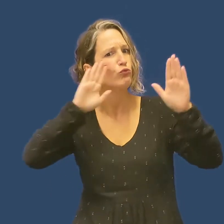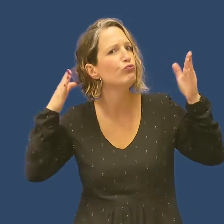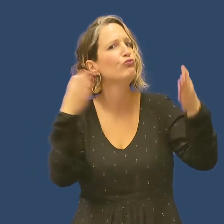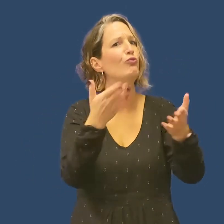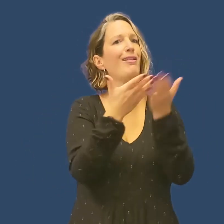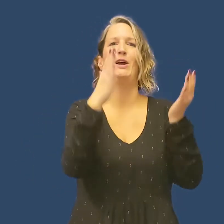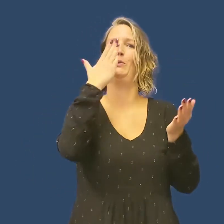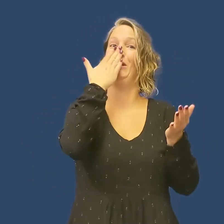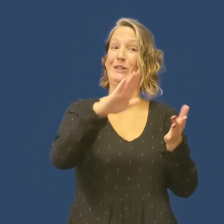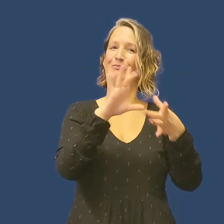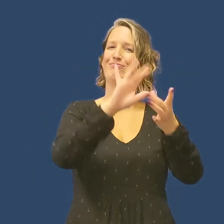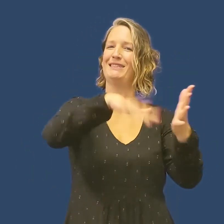to language attitudes of sign languages.